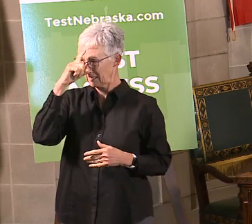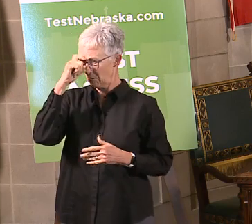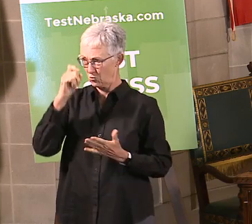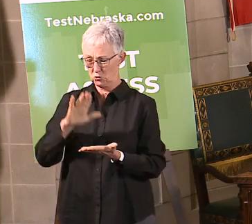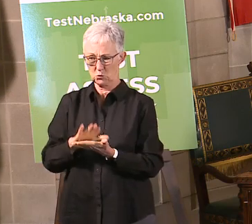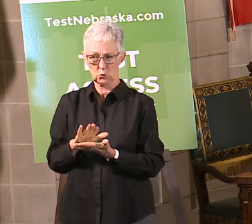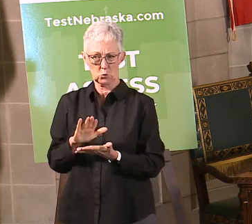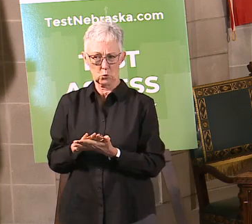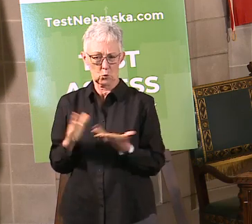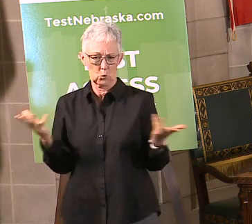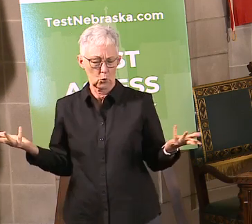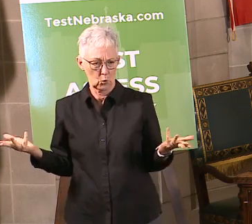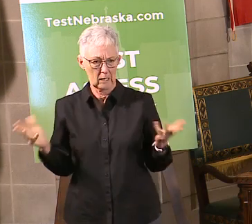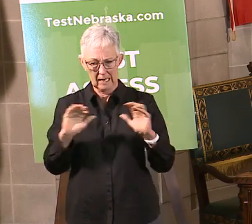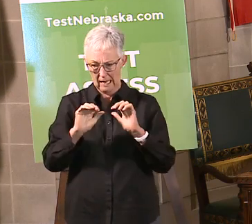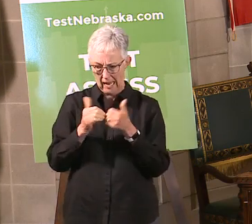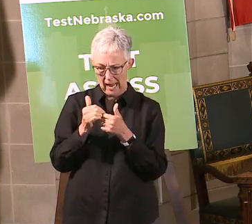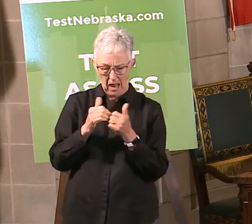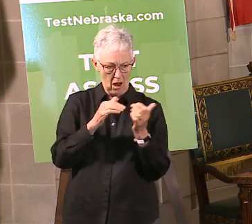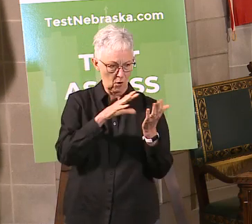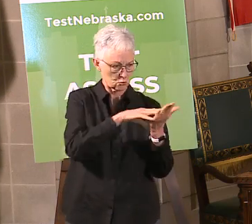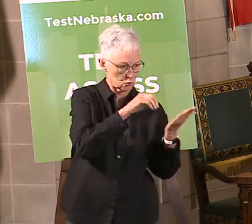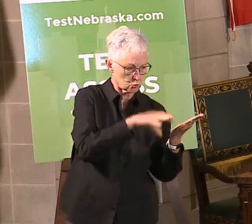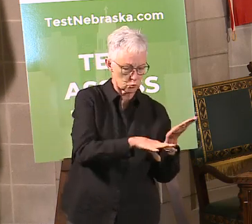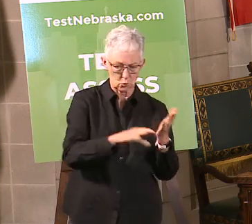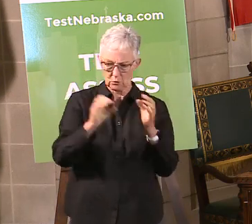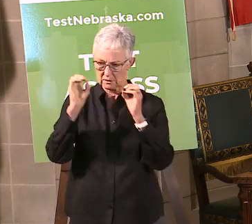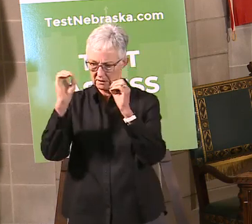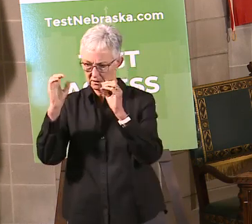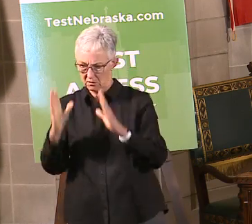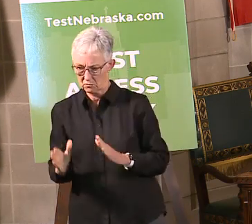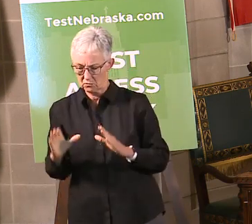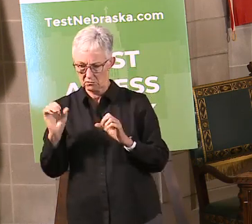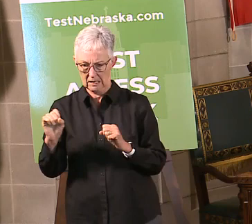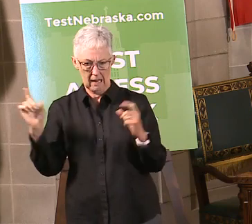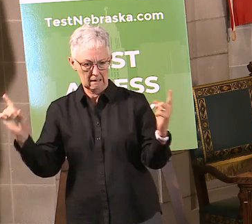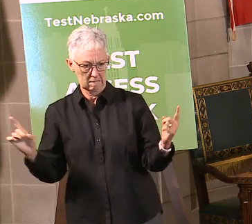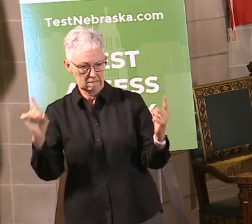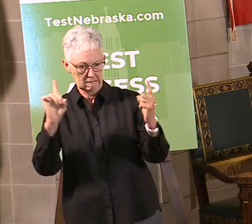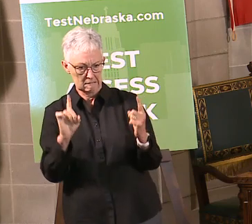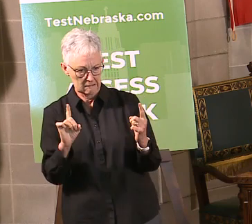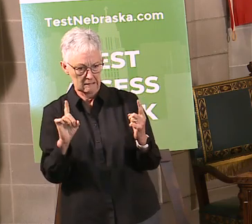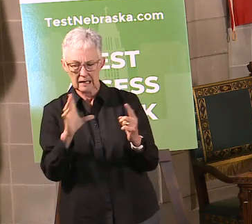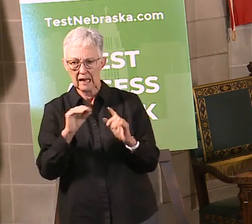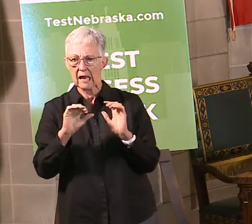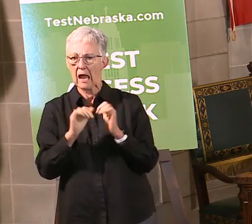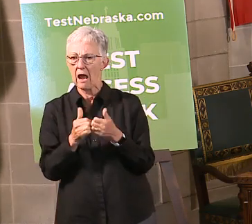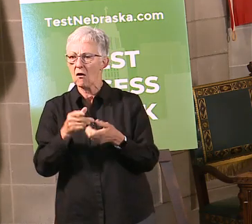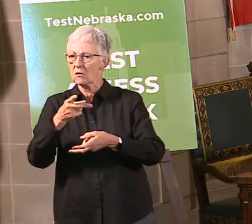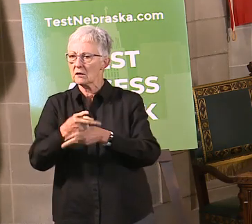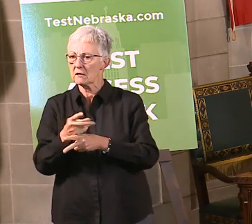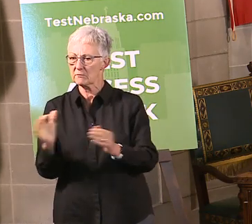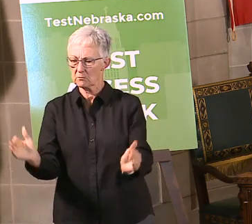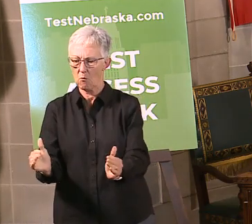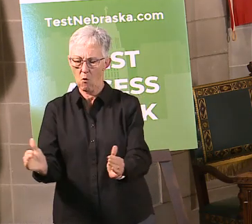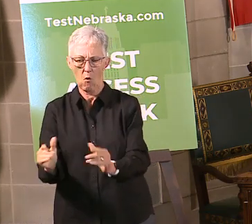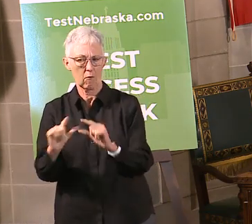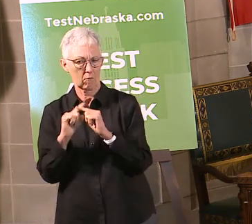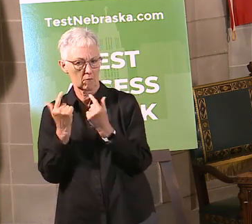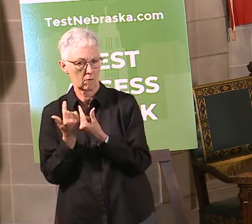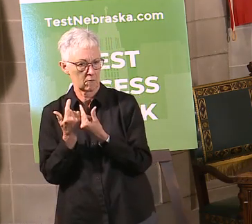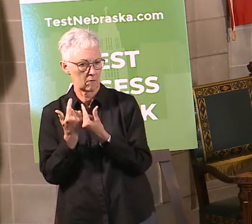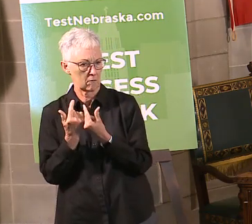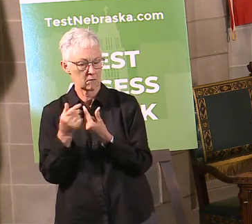that might take place between students and teachers, and how do you contain that into the small groupings that might be appropriate, and continuing that